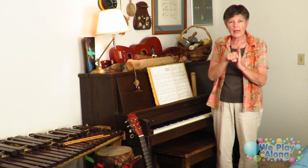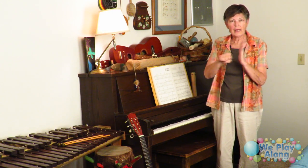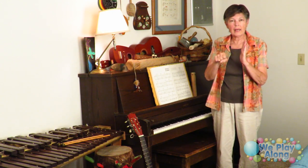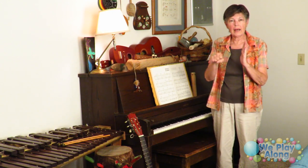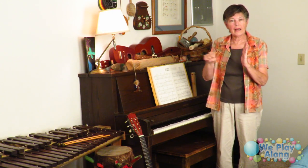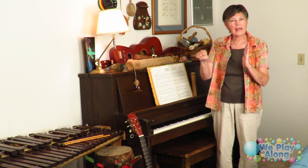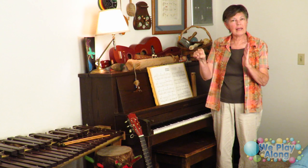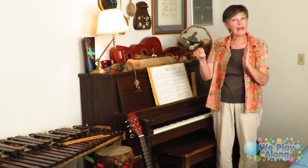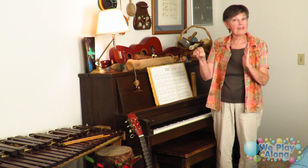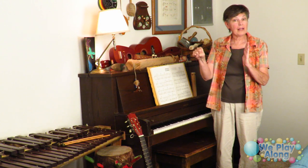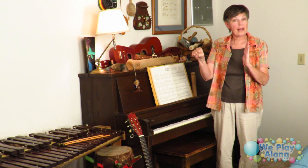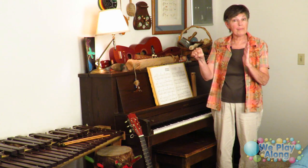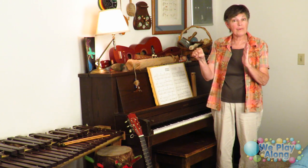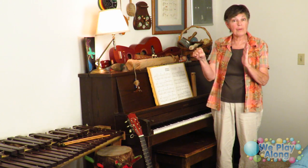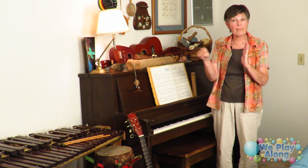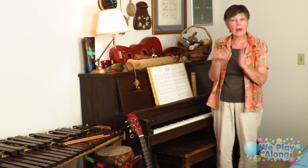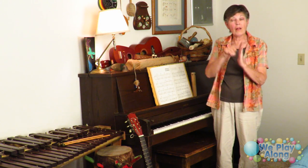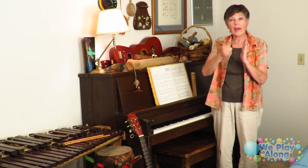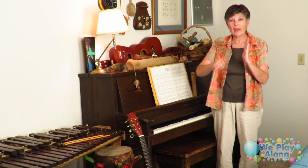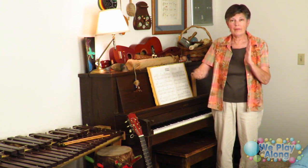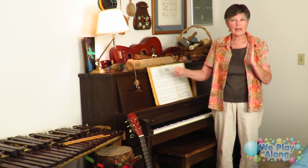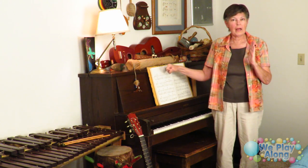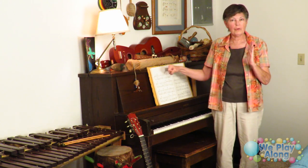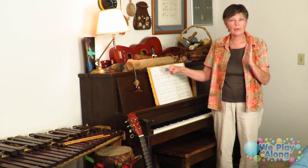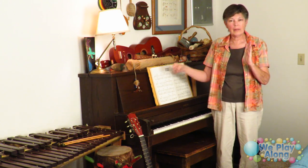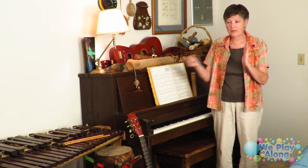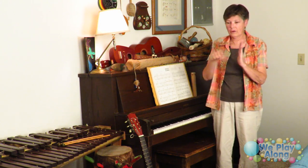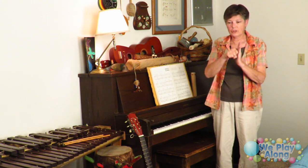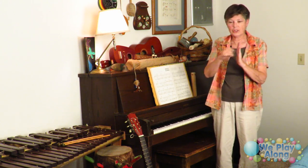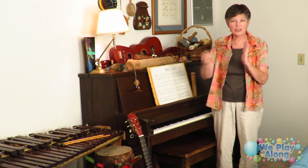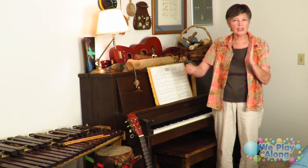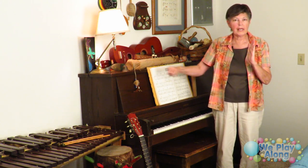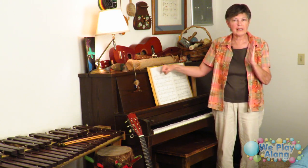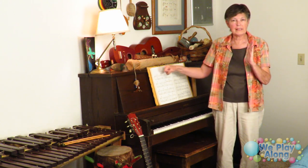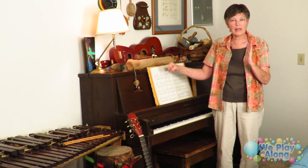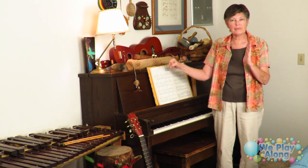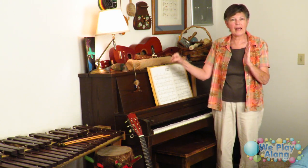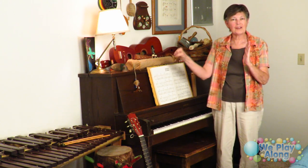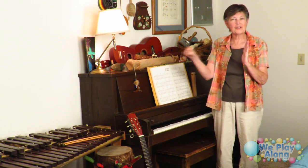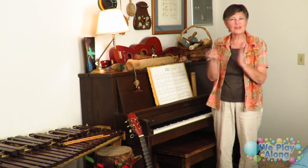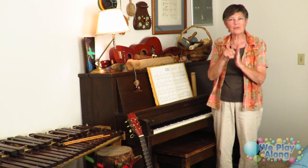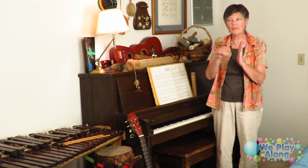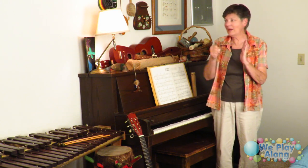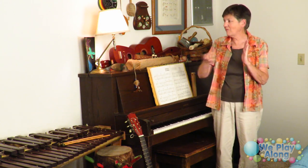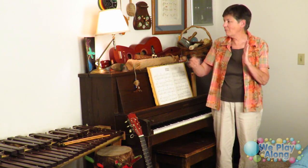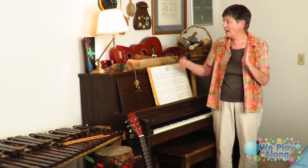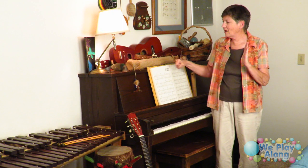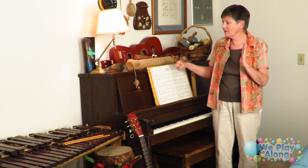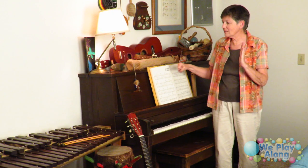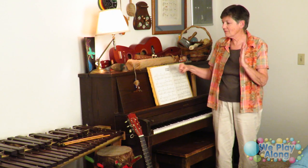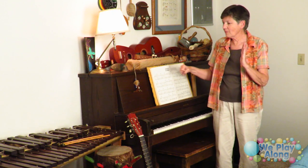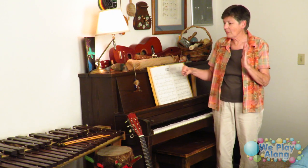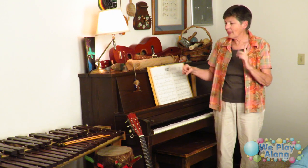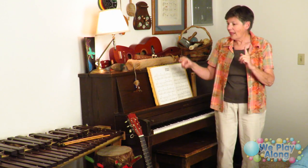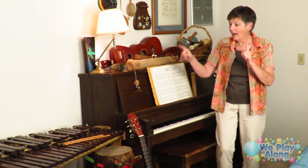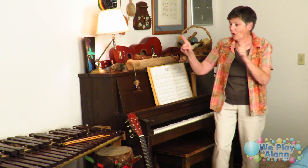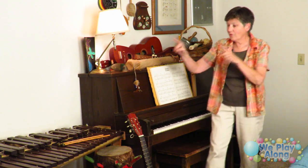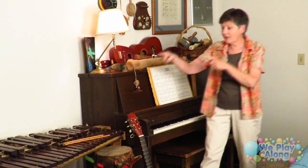kind of hit it like the clapper of the bell and then kind of ring you know shake it as it comes out so this would we have bells over